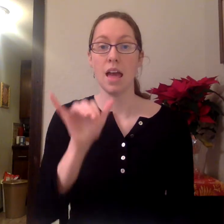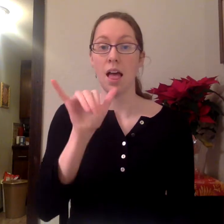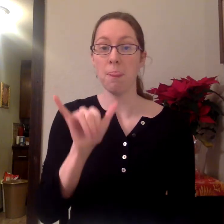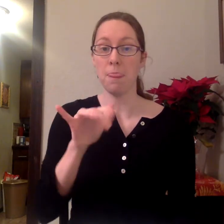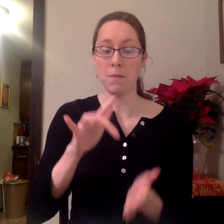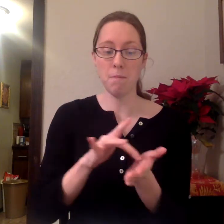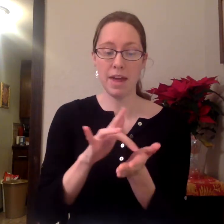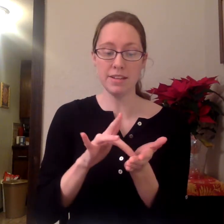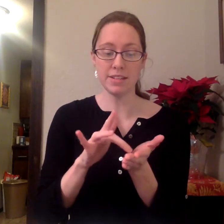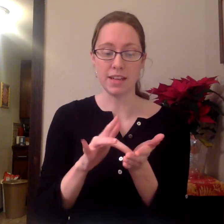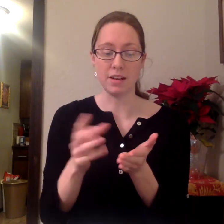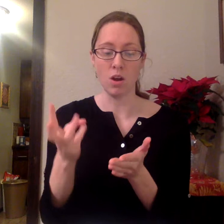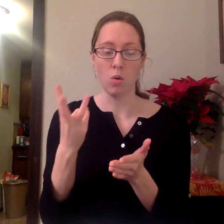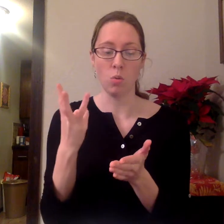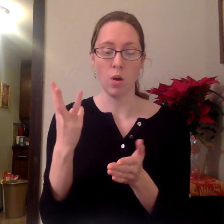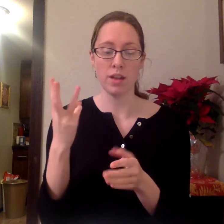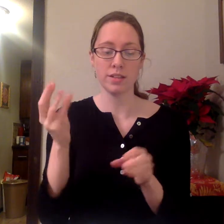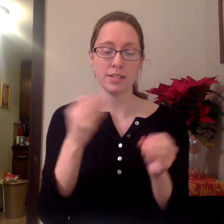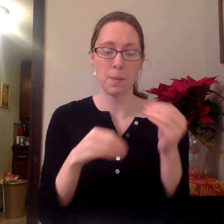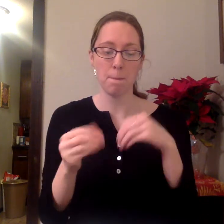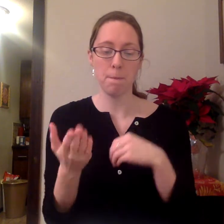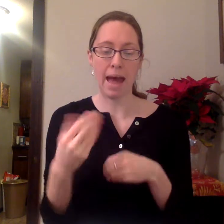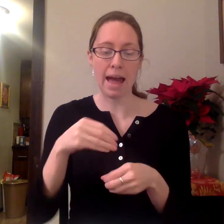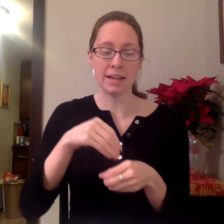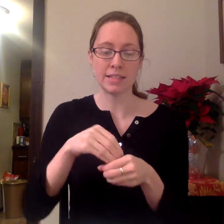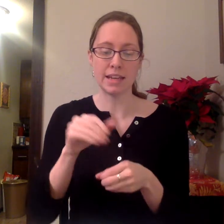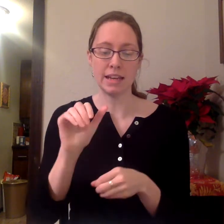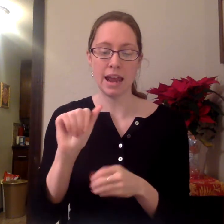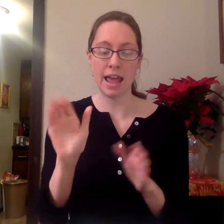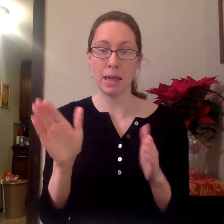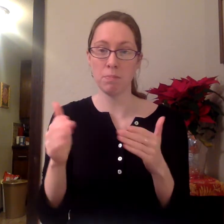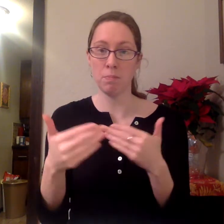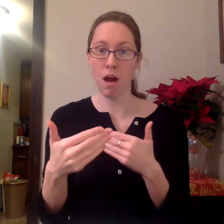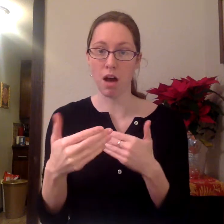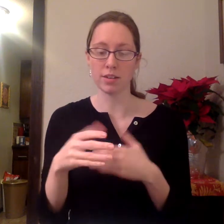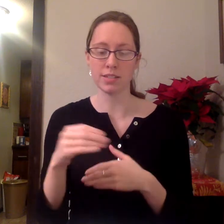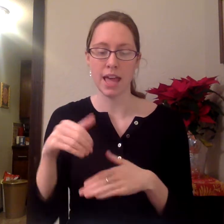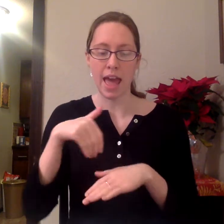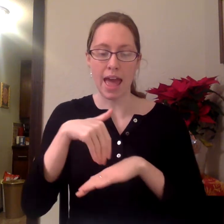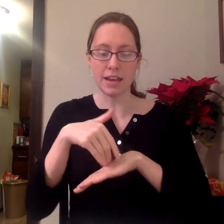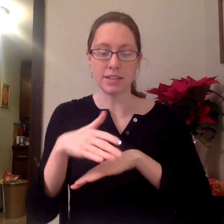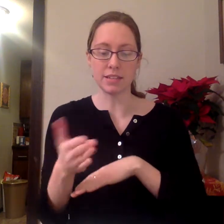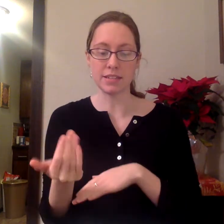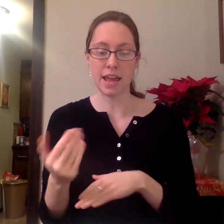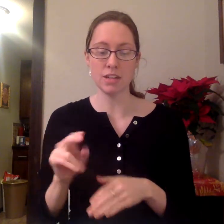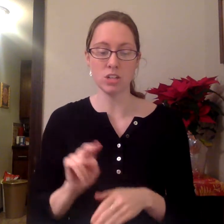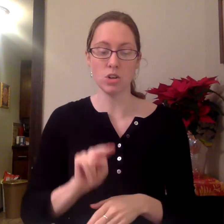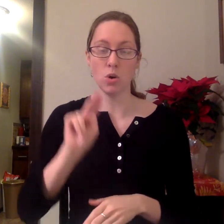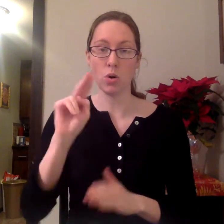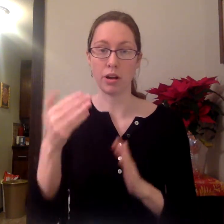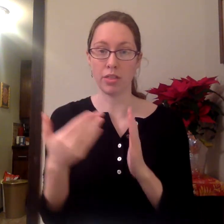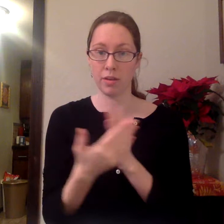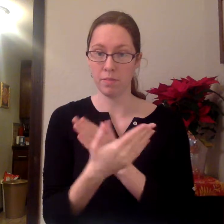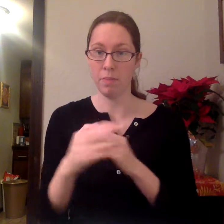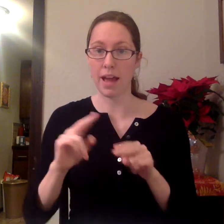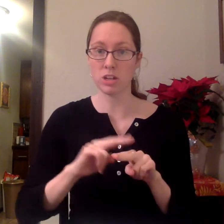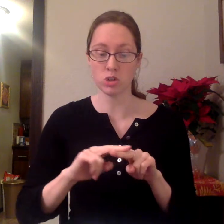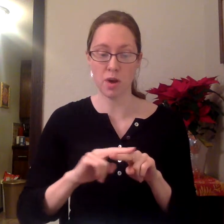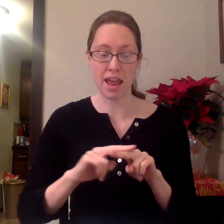The medicine was packed in a box and sent north by train.